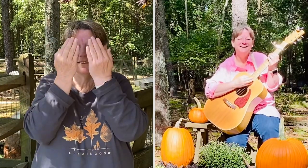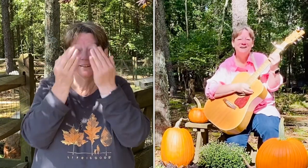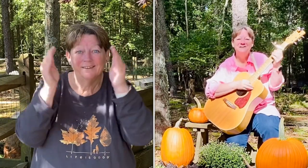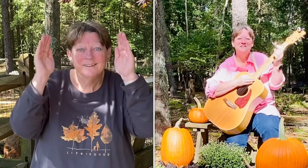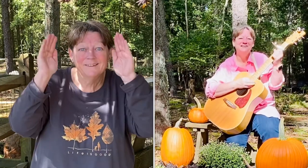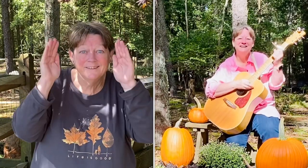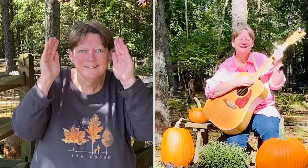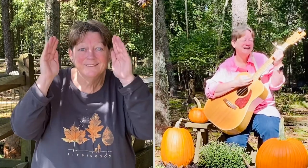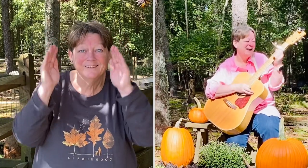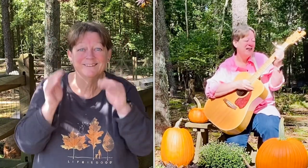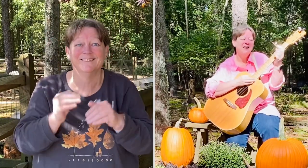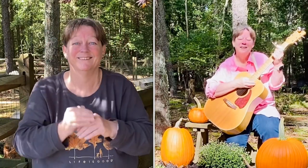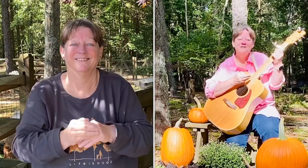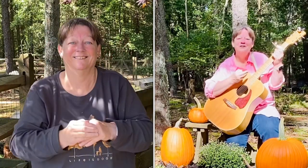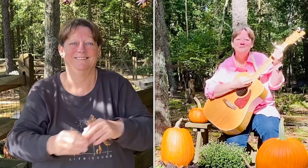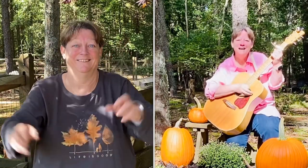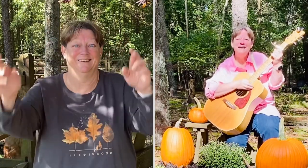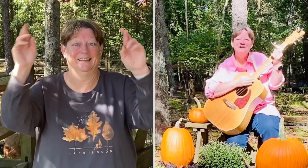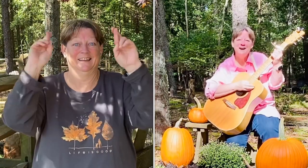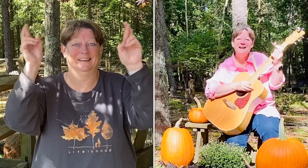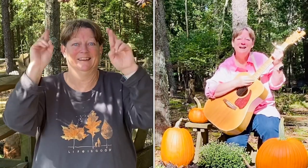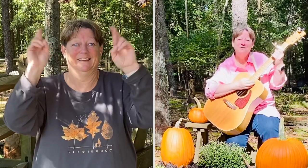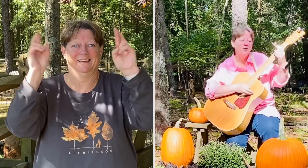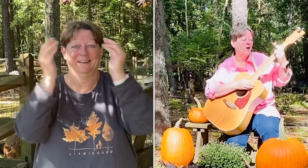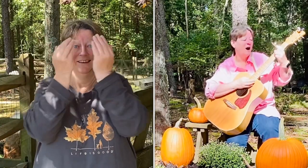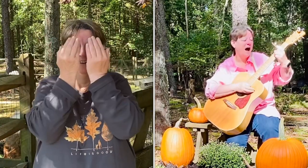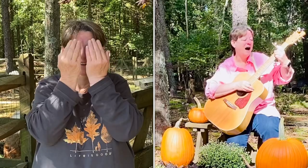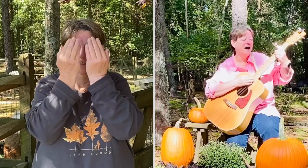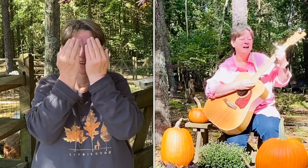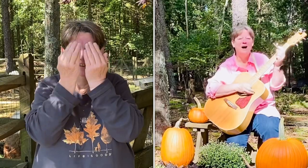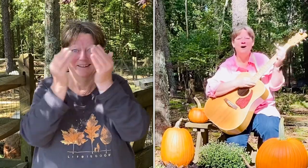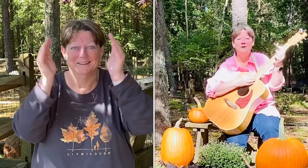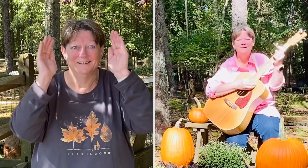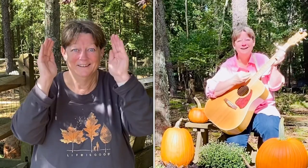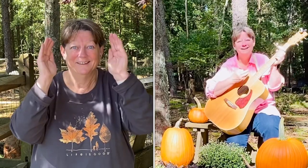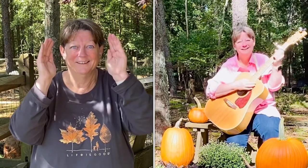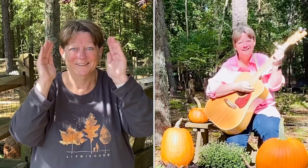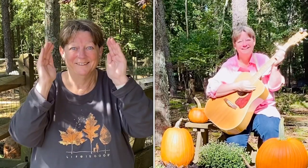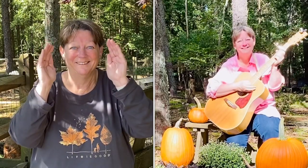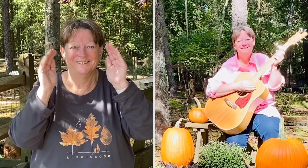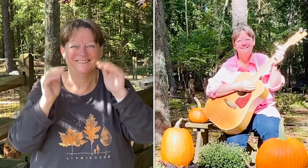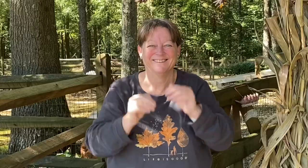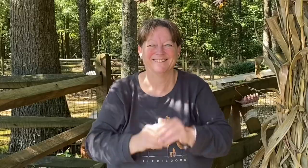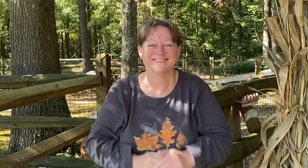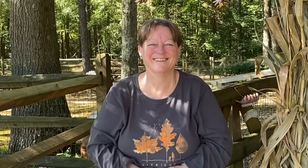Halloween, then we'll be ready for Halloween.